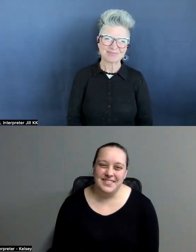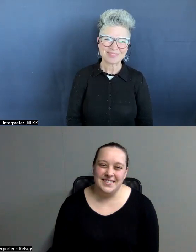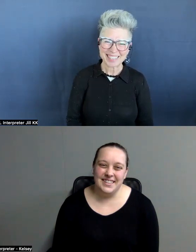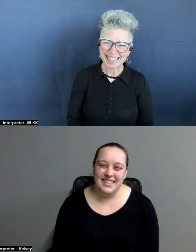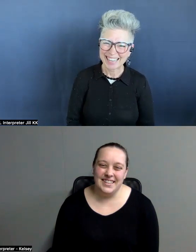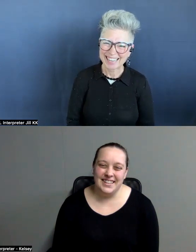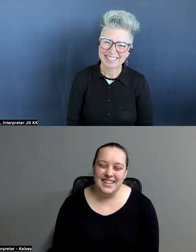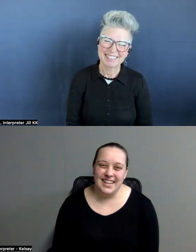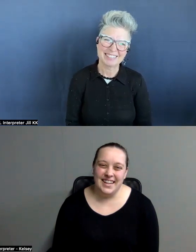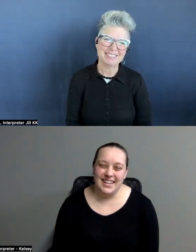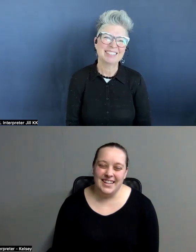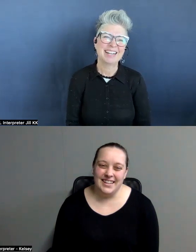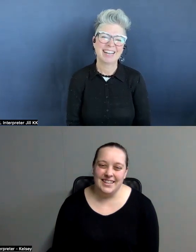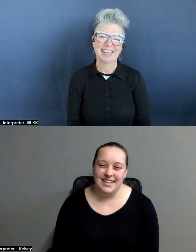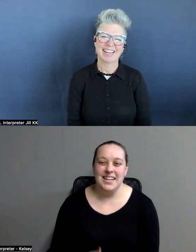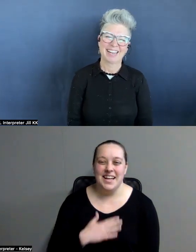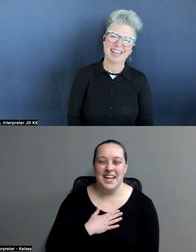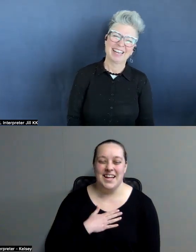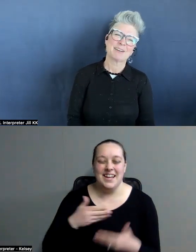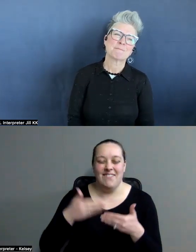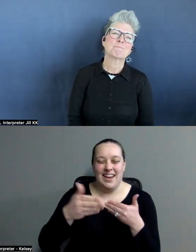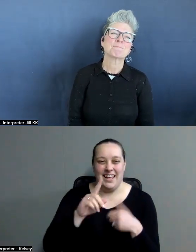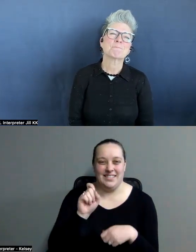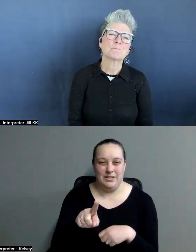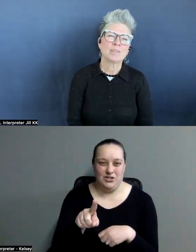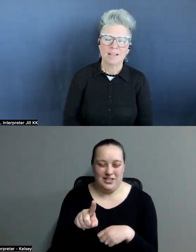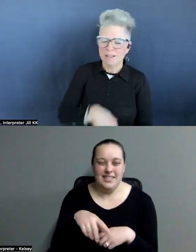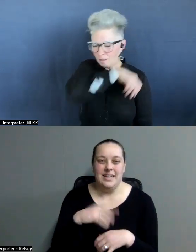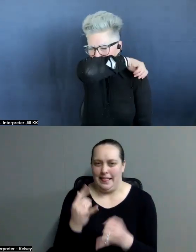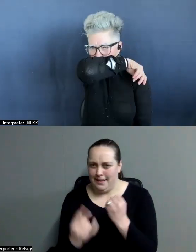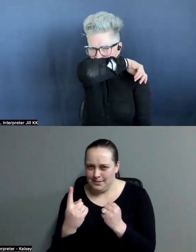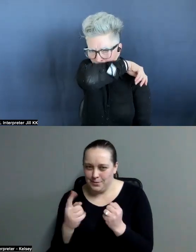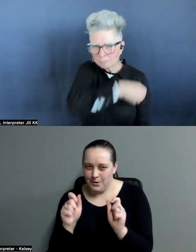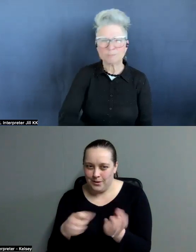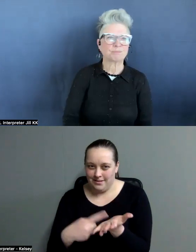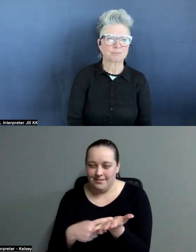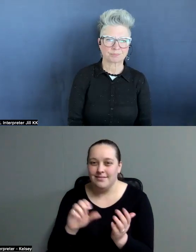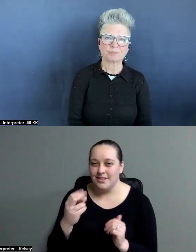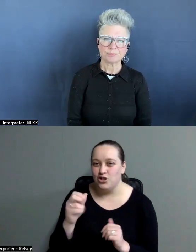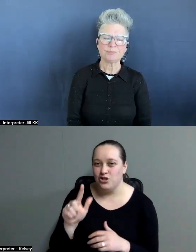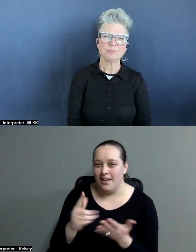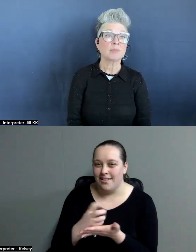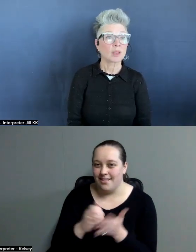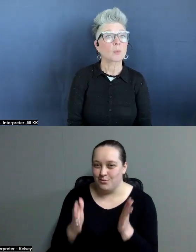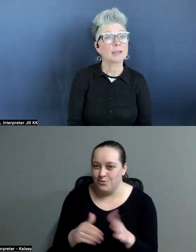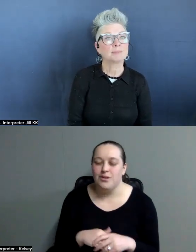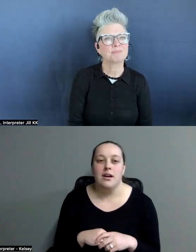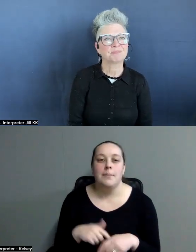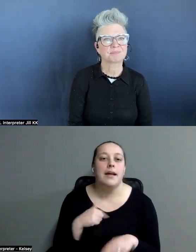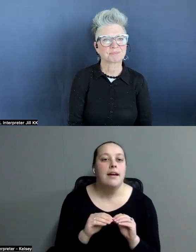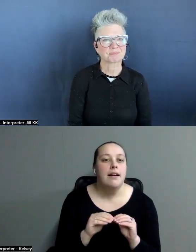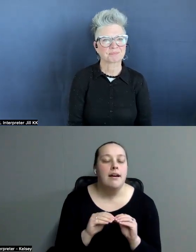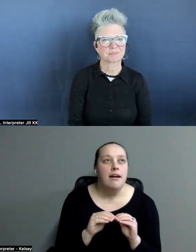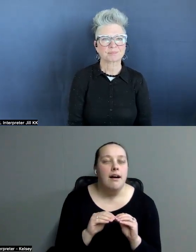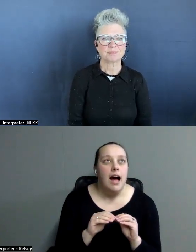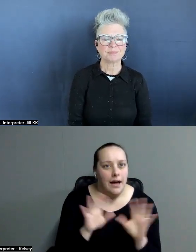Okay. the next question is the last question that we're going to talk about the child collector. Okay. Well, obviously I'm pretty sure the